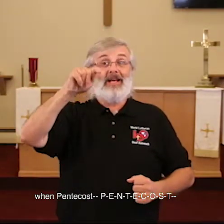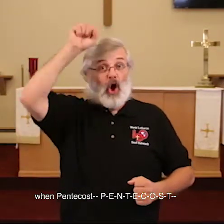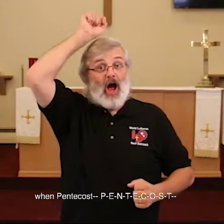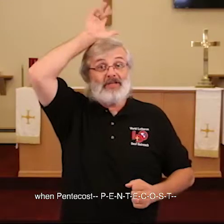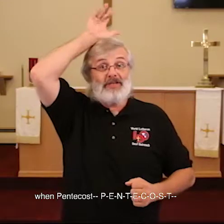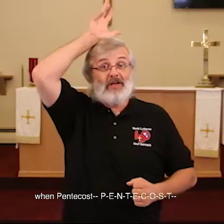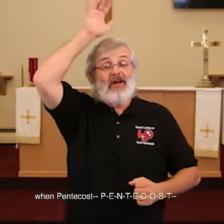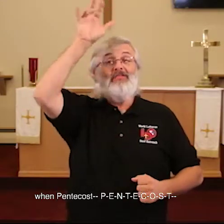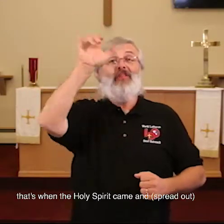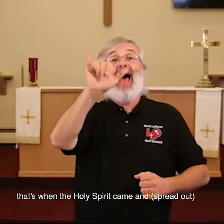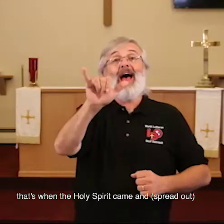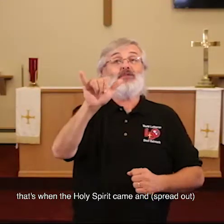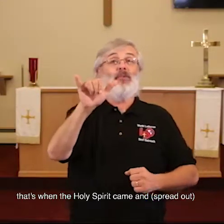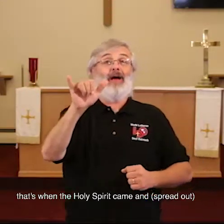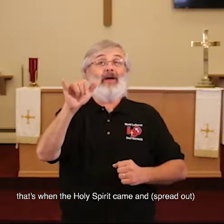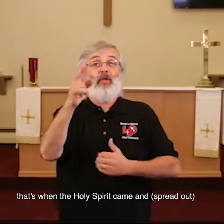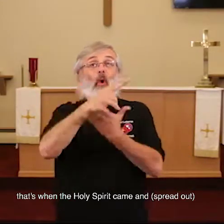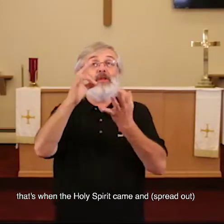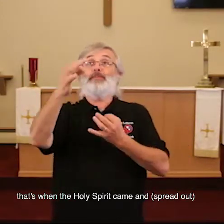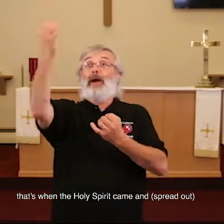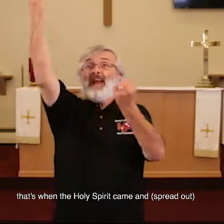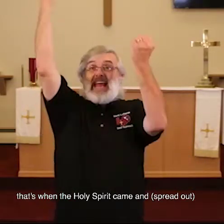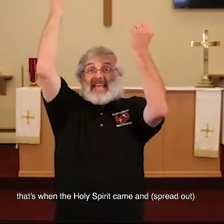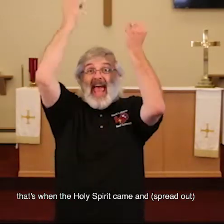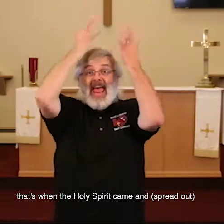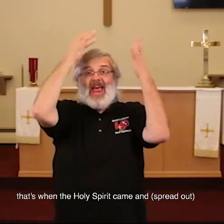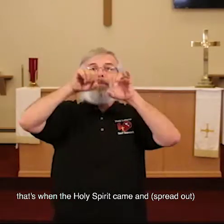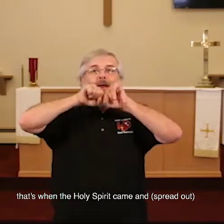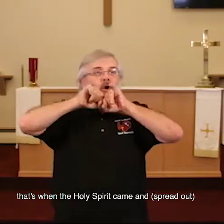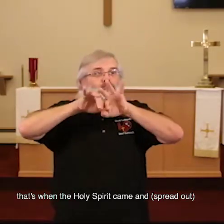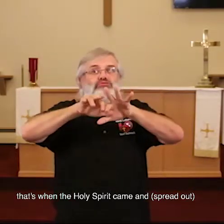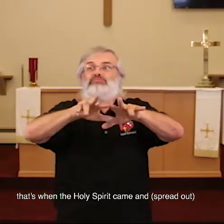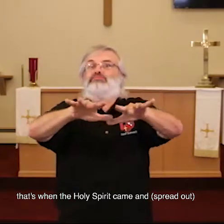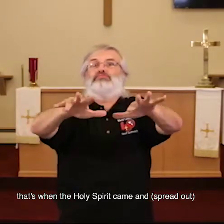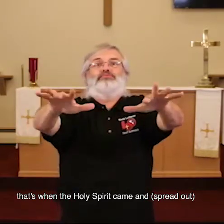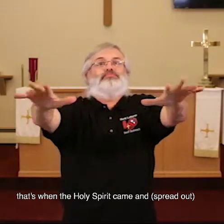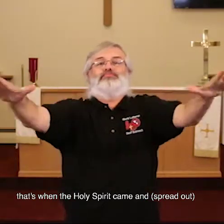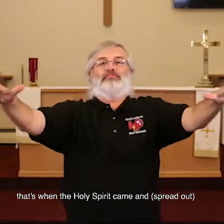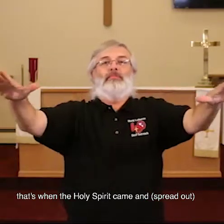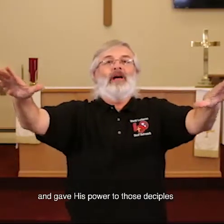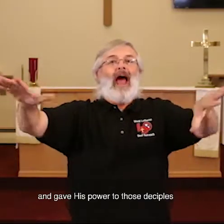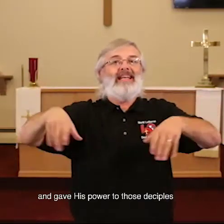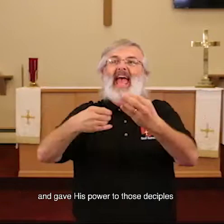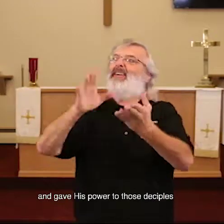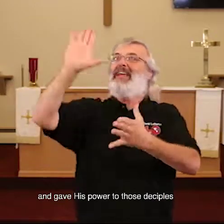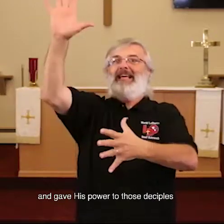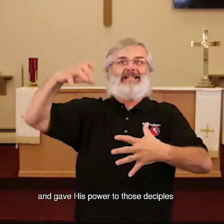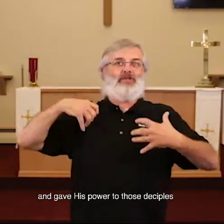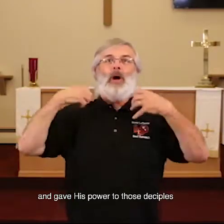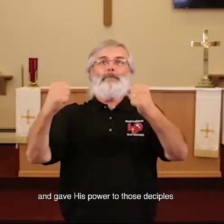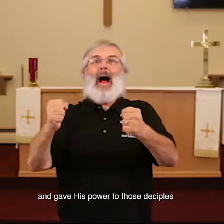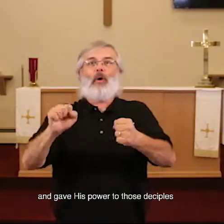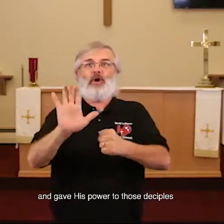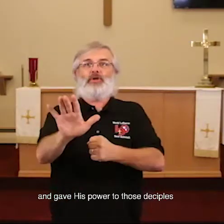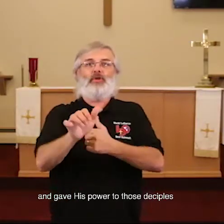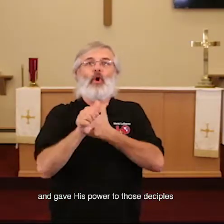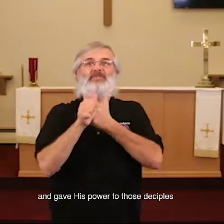Pentecost. That's when the Holy Spirit came and gave His power to those